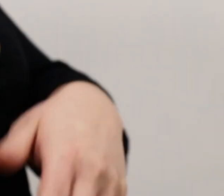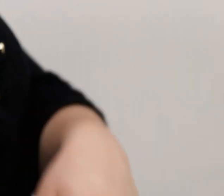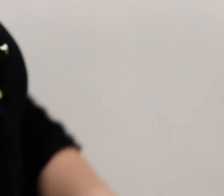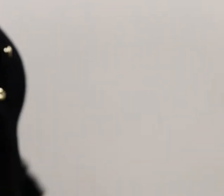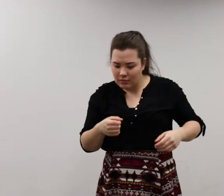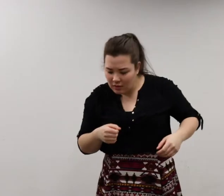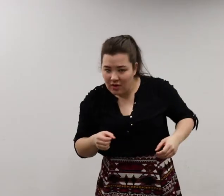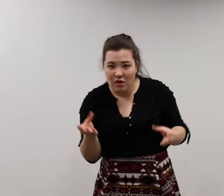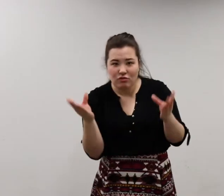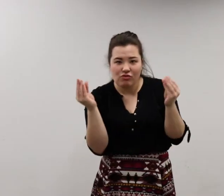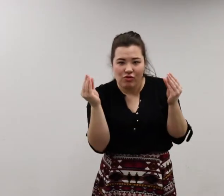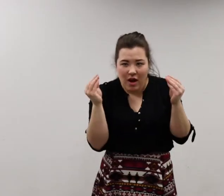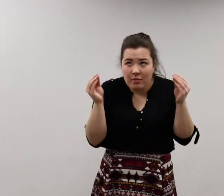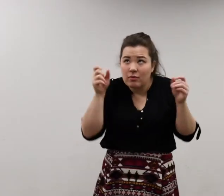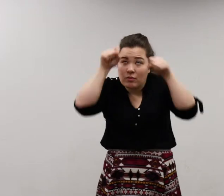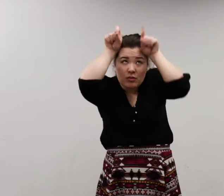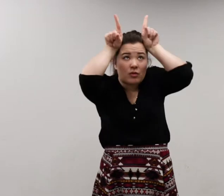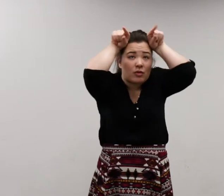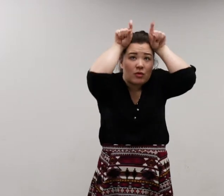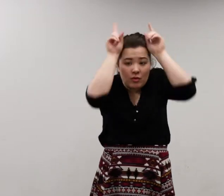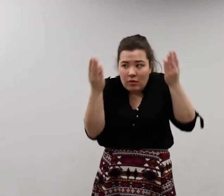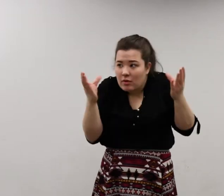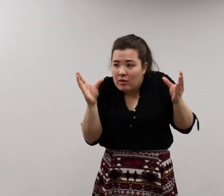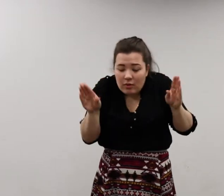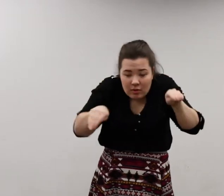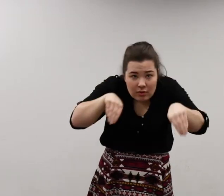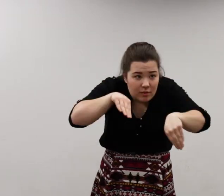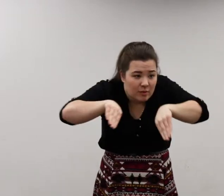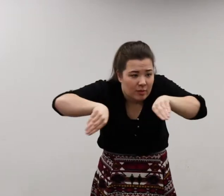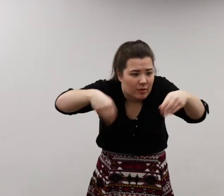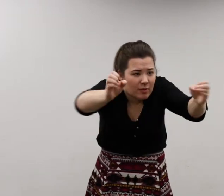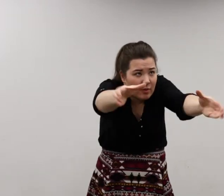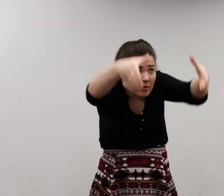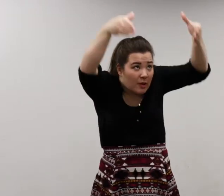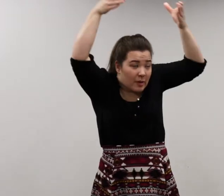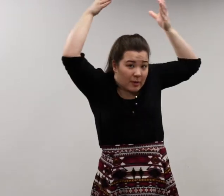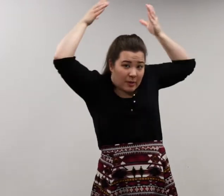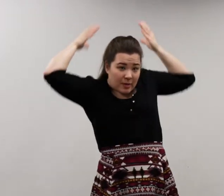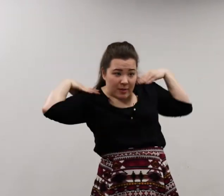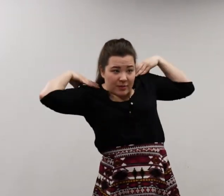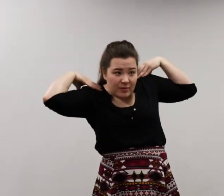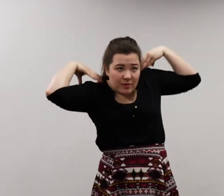Hermit crabs make their homes in discarded plastics,